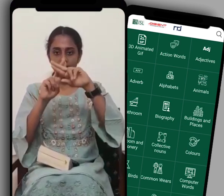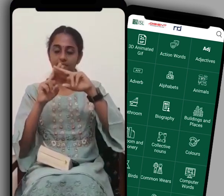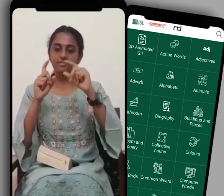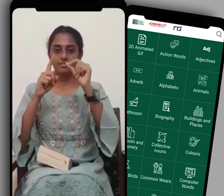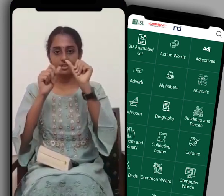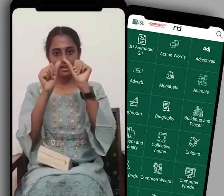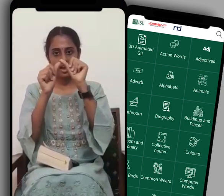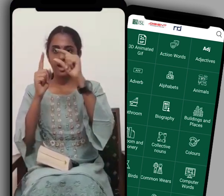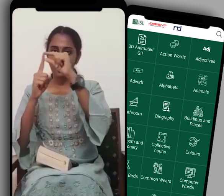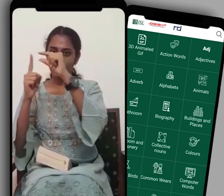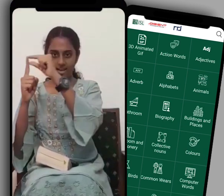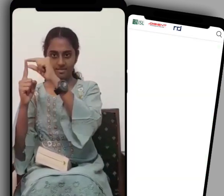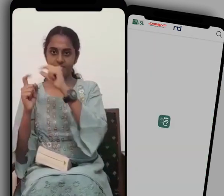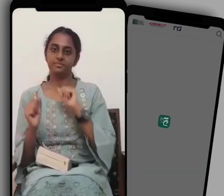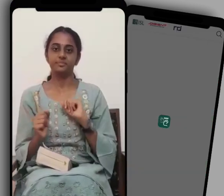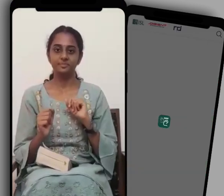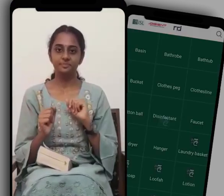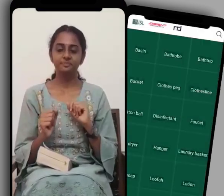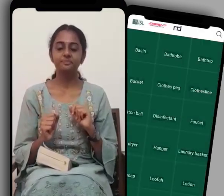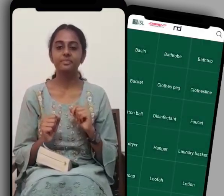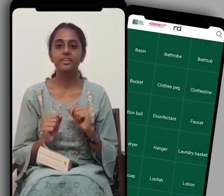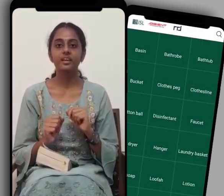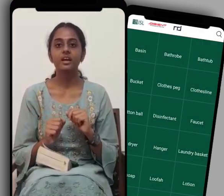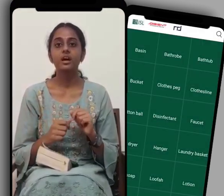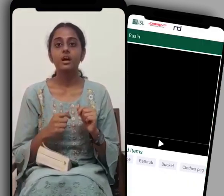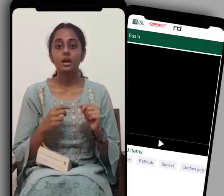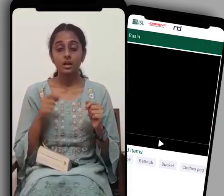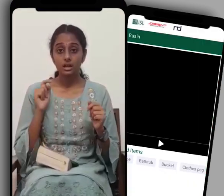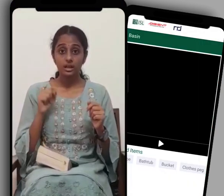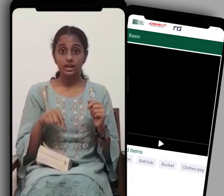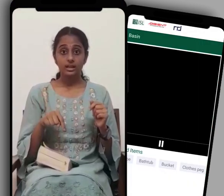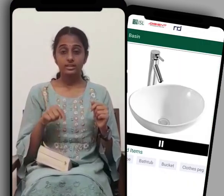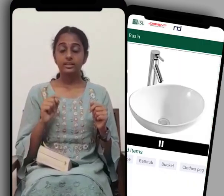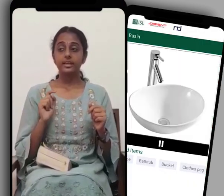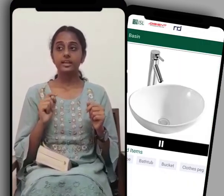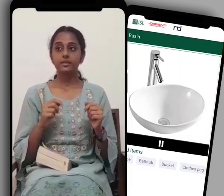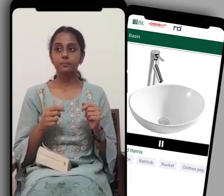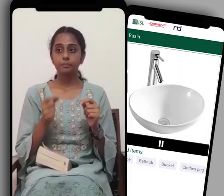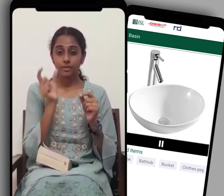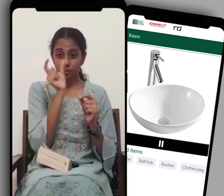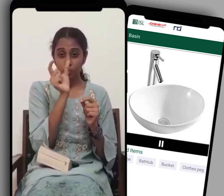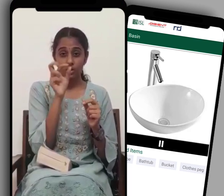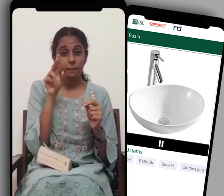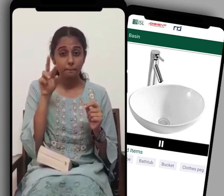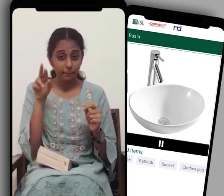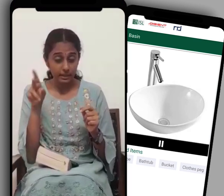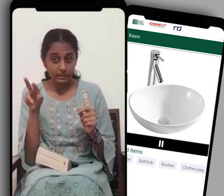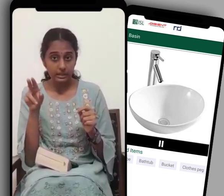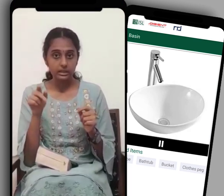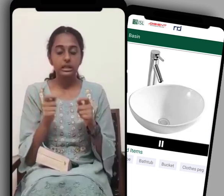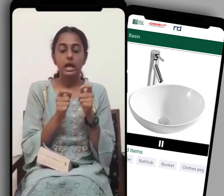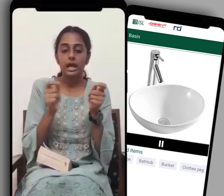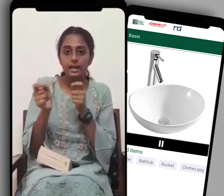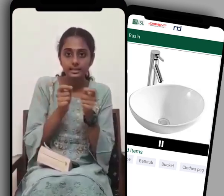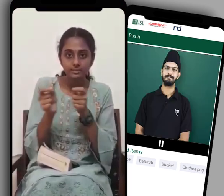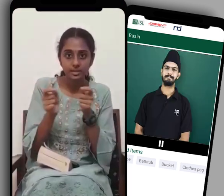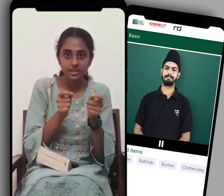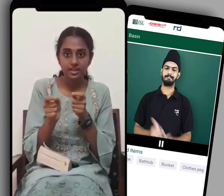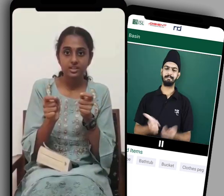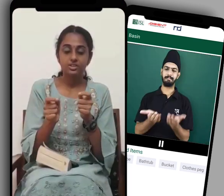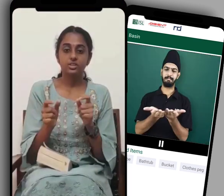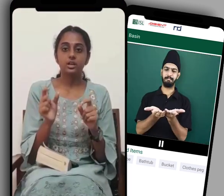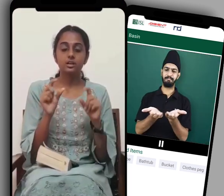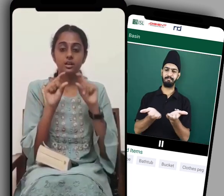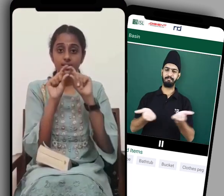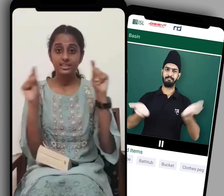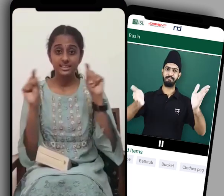in the app thus they give the meaning of the word